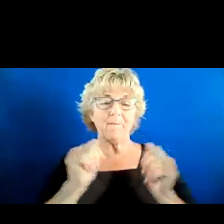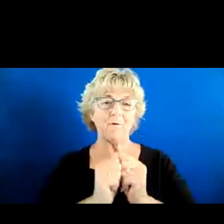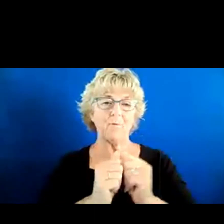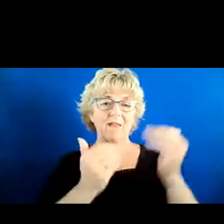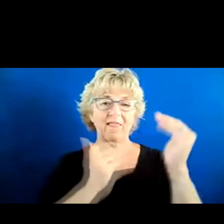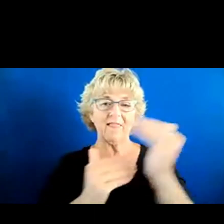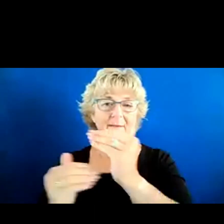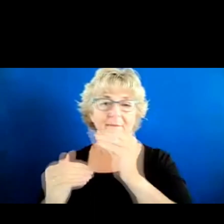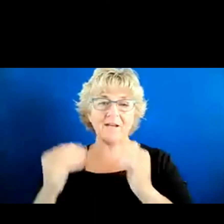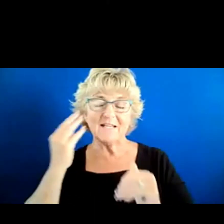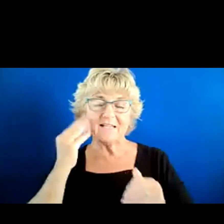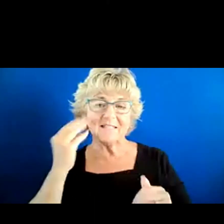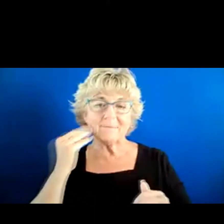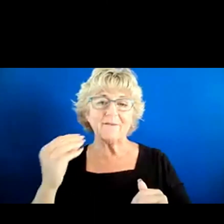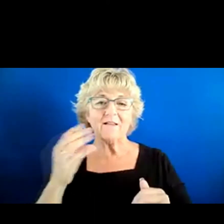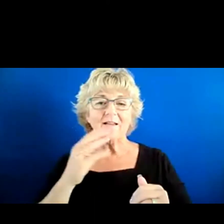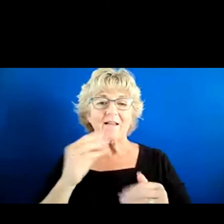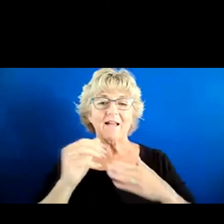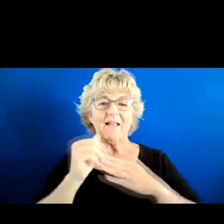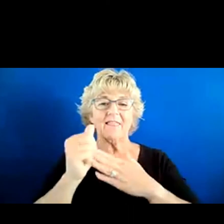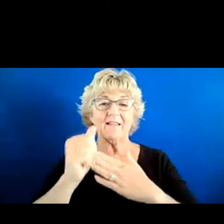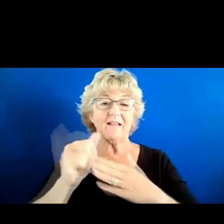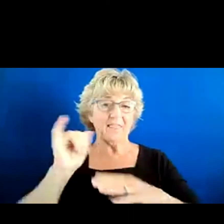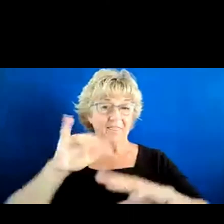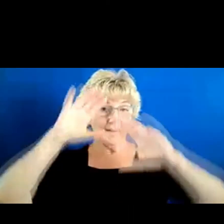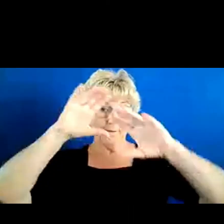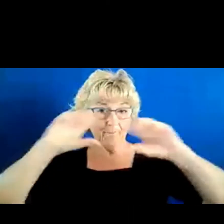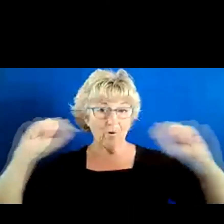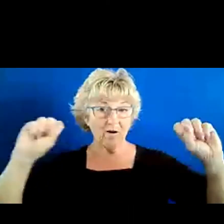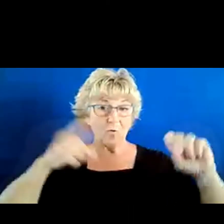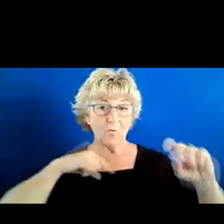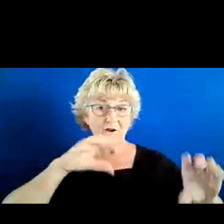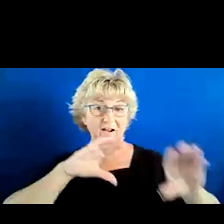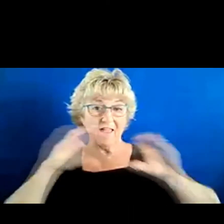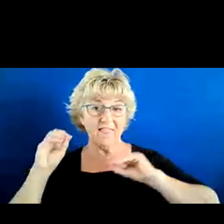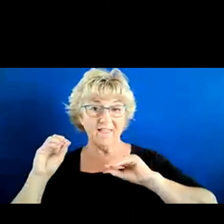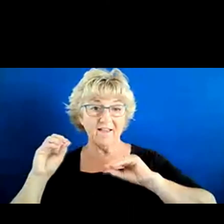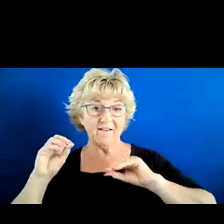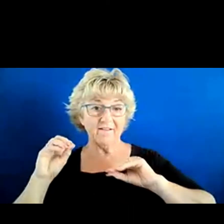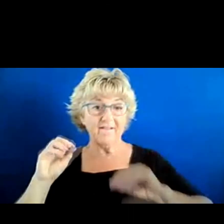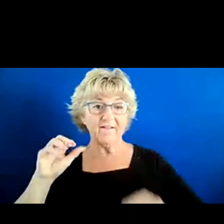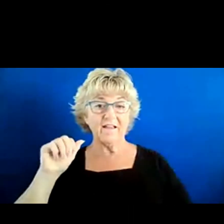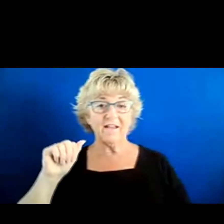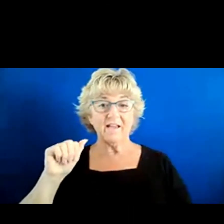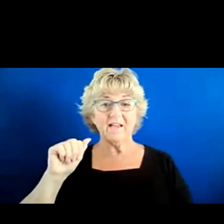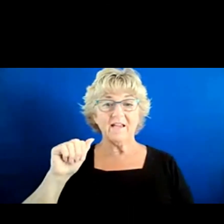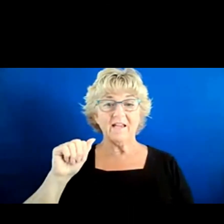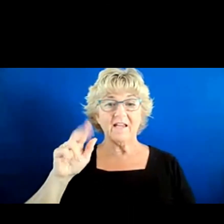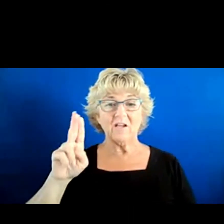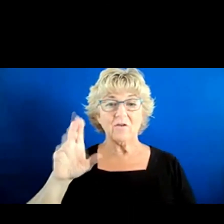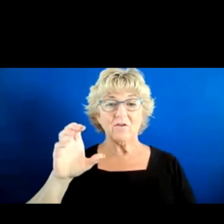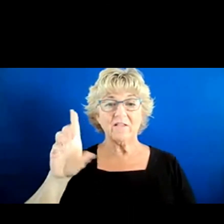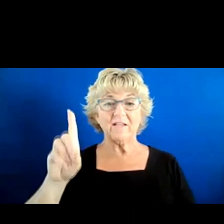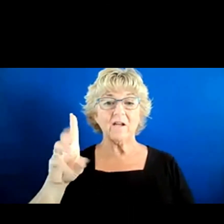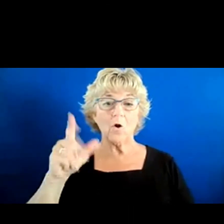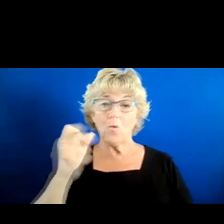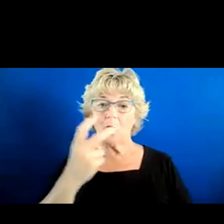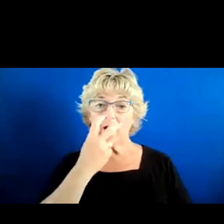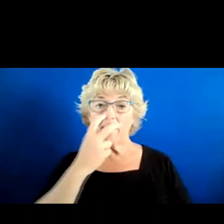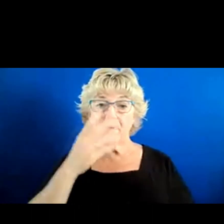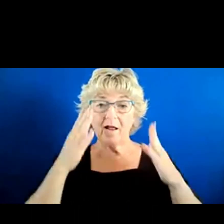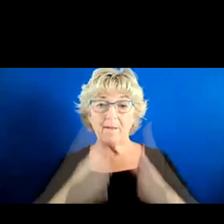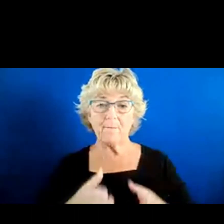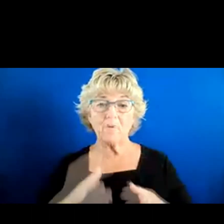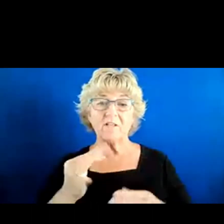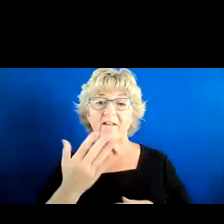roles. The president of the board, when I left AUCD, was a blind person of color